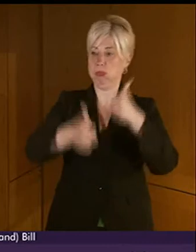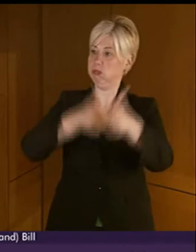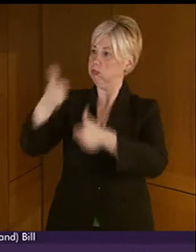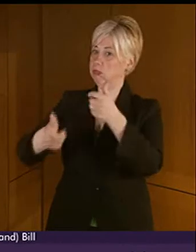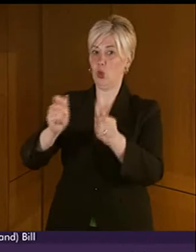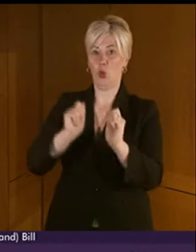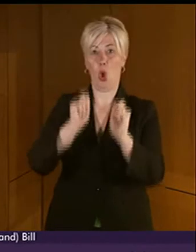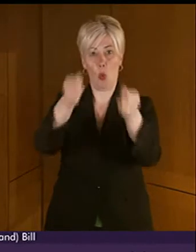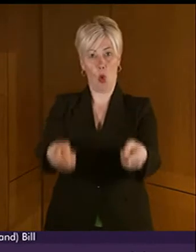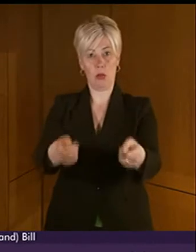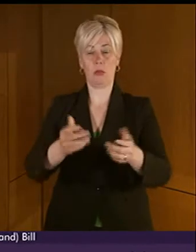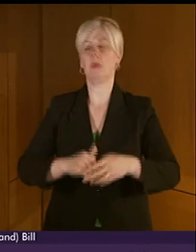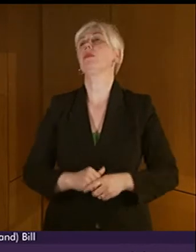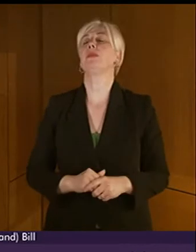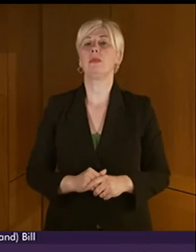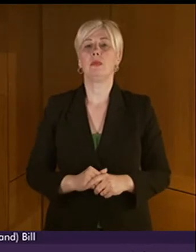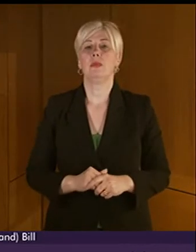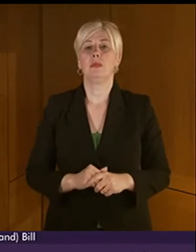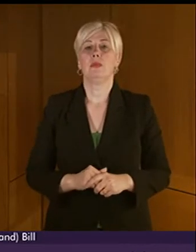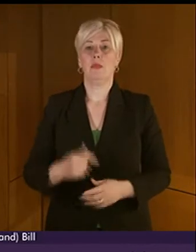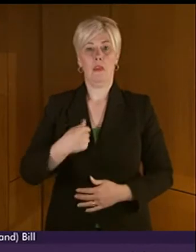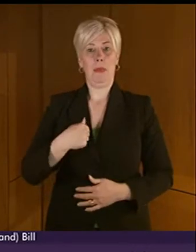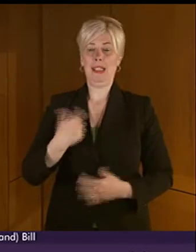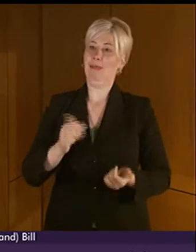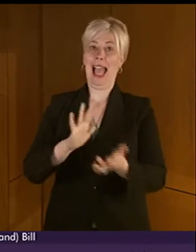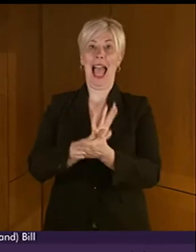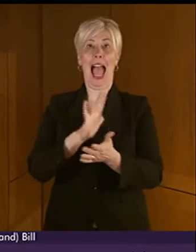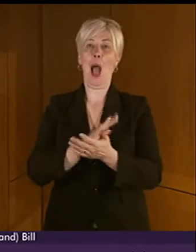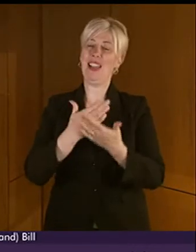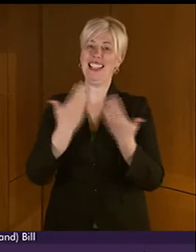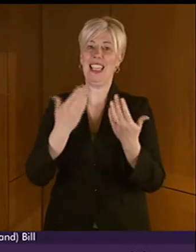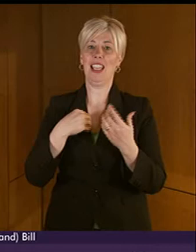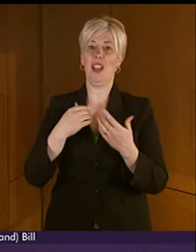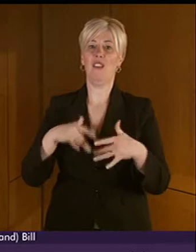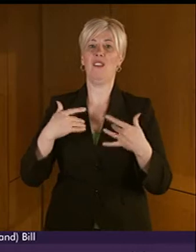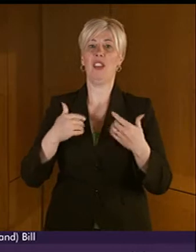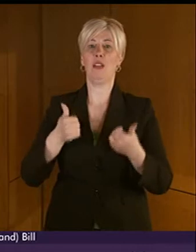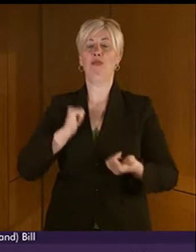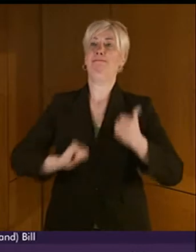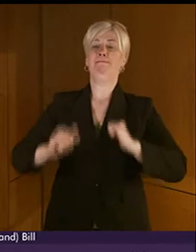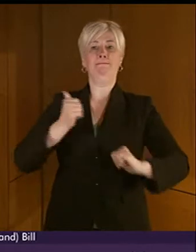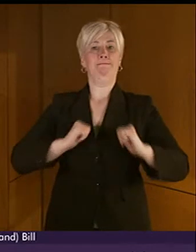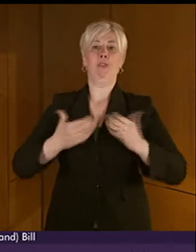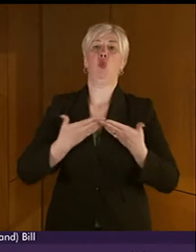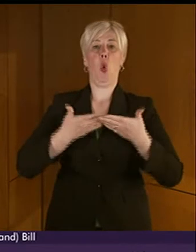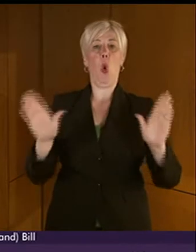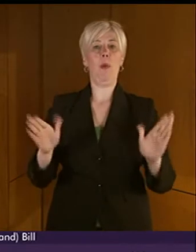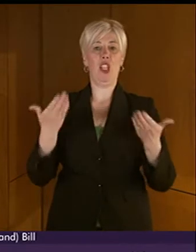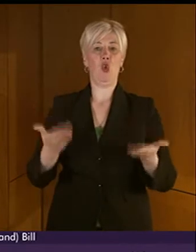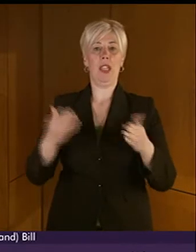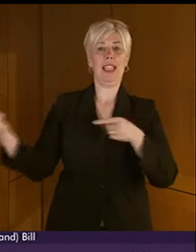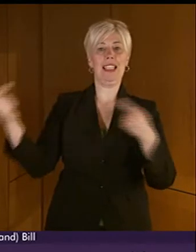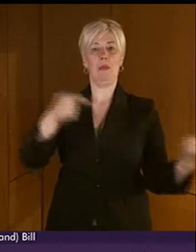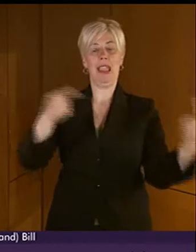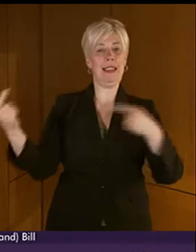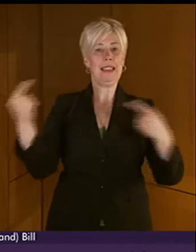has received. For me, this is a very happy day. It's a great honour for me to open today's debate on the